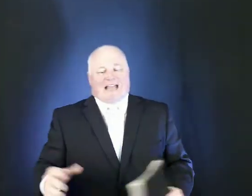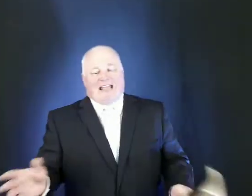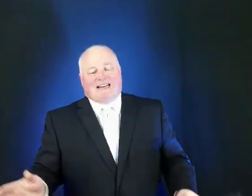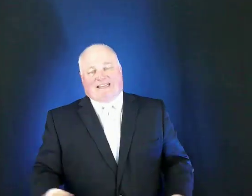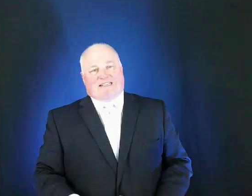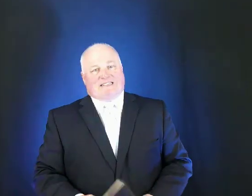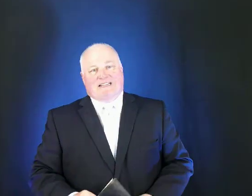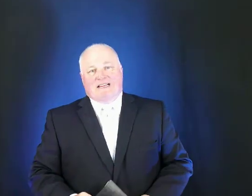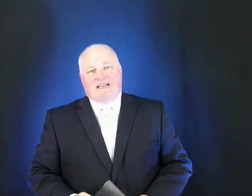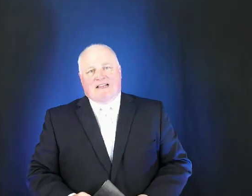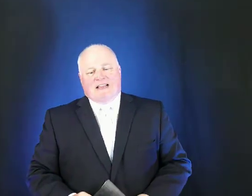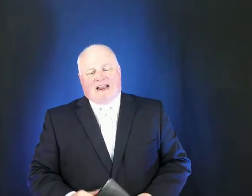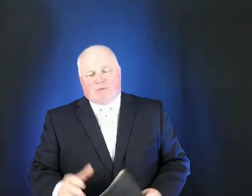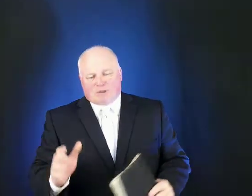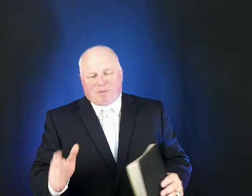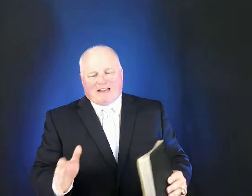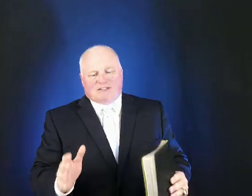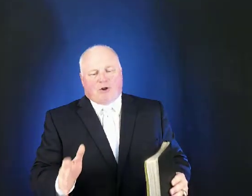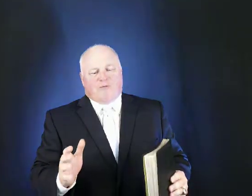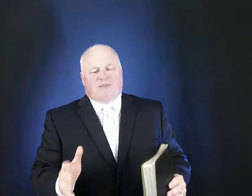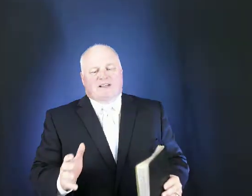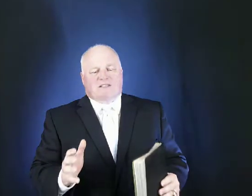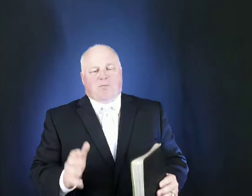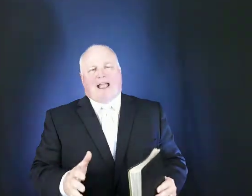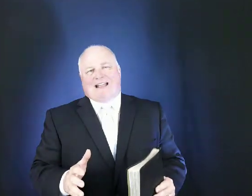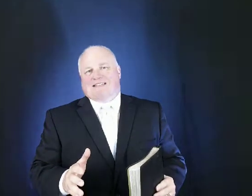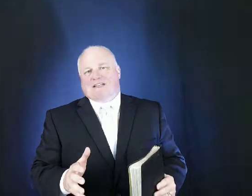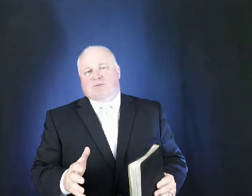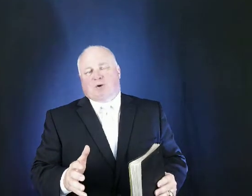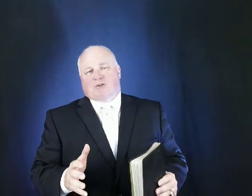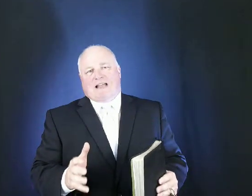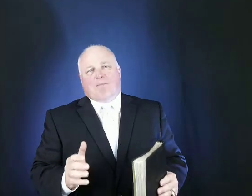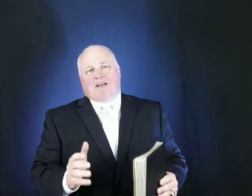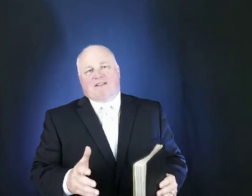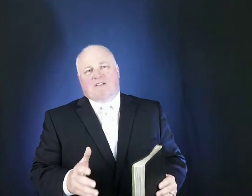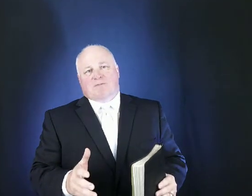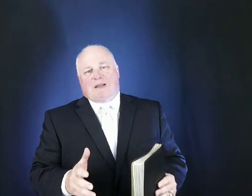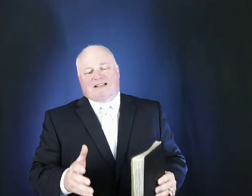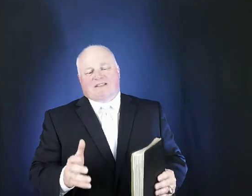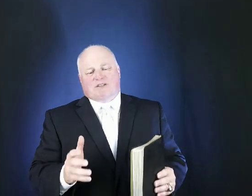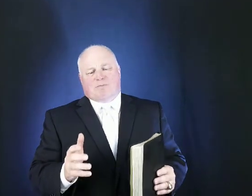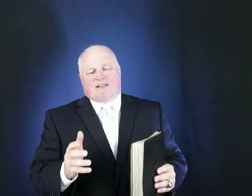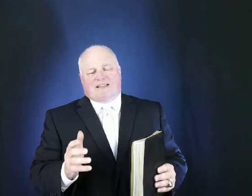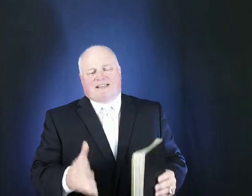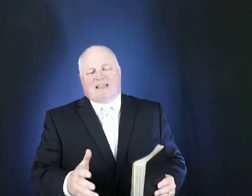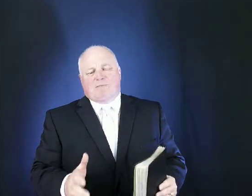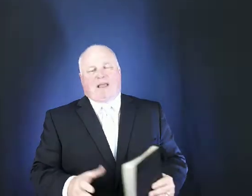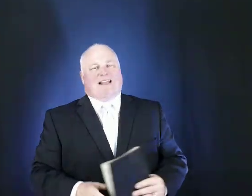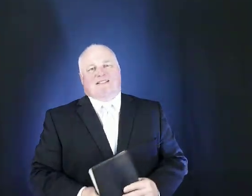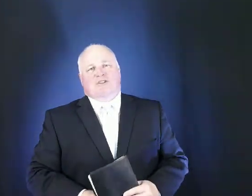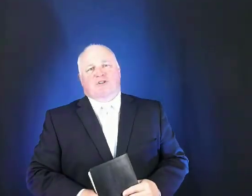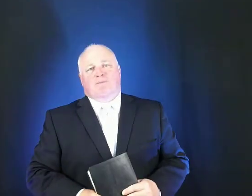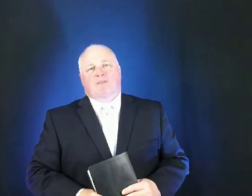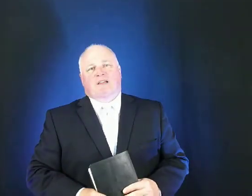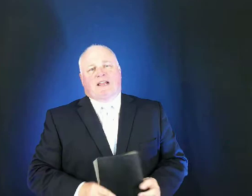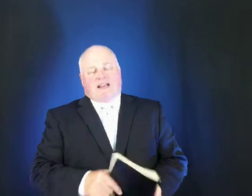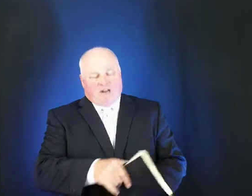aliens and it was based on this passage because i believe this passage to be the key passage in